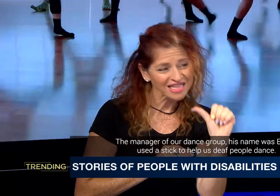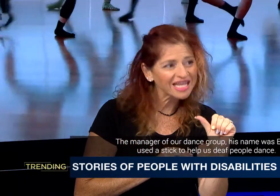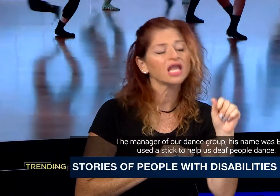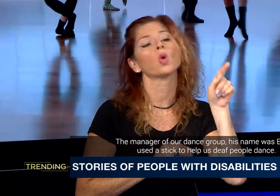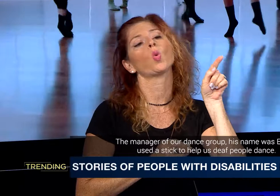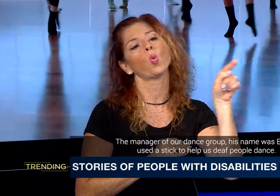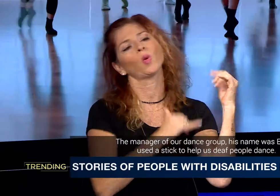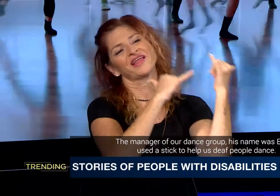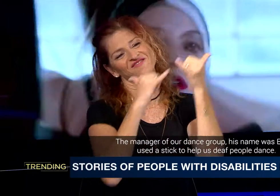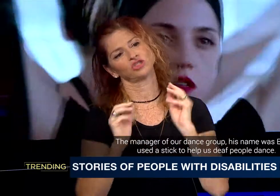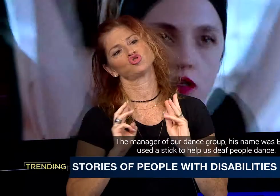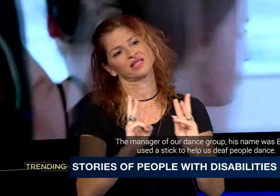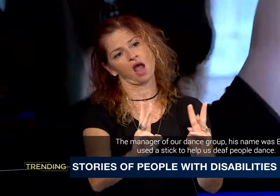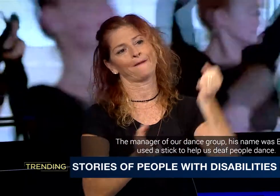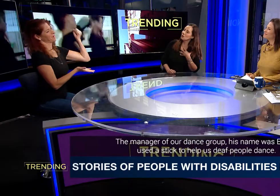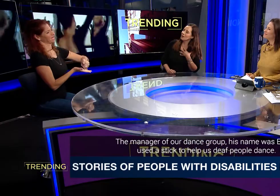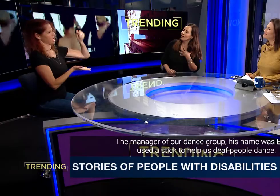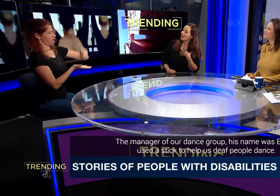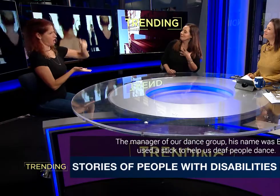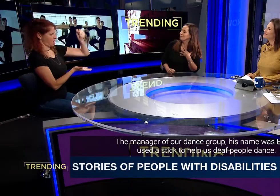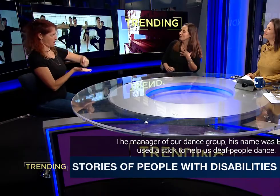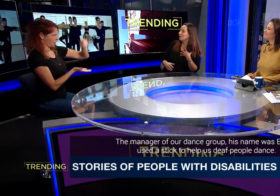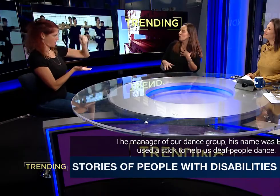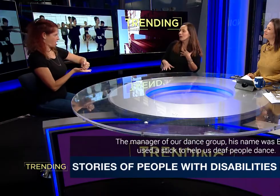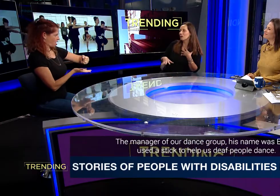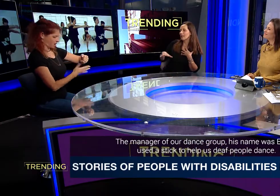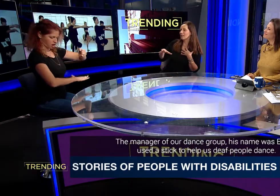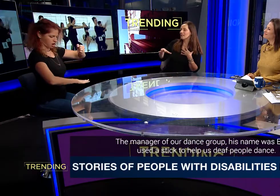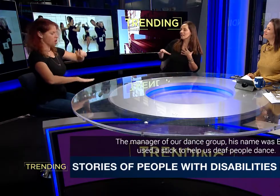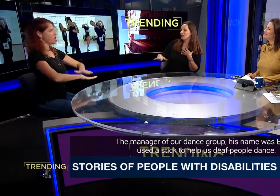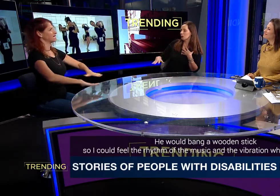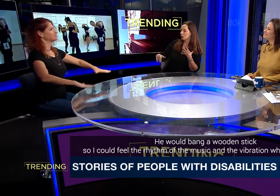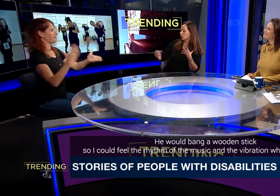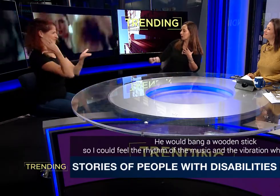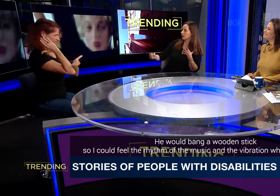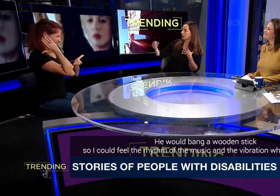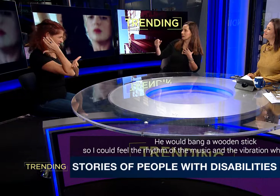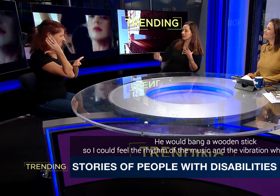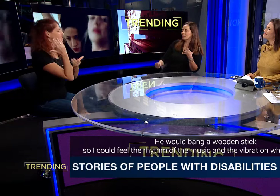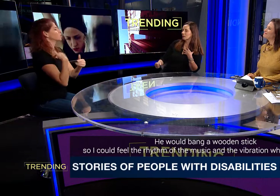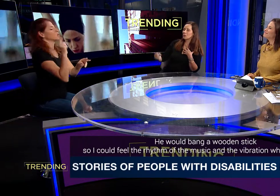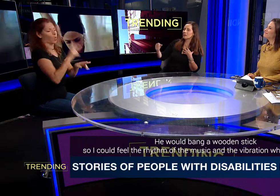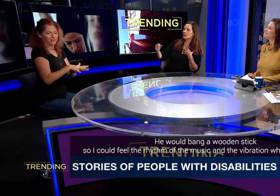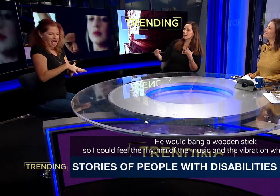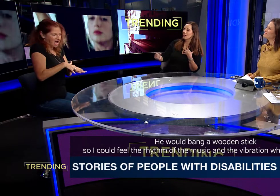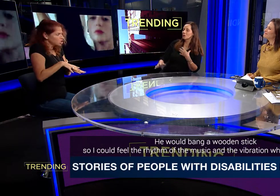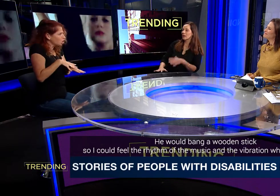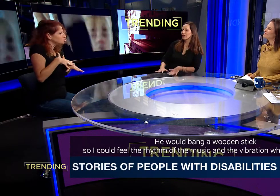group, his name was Efrati, he brought the way we dance. He took a stick, a wood stick, so I could